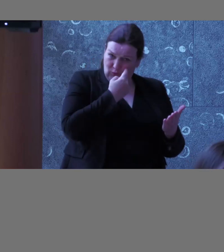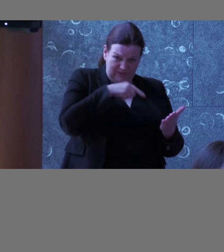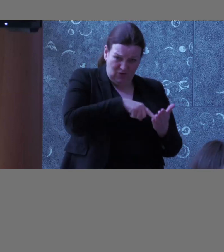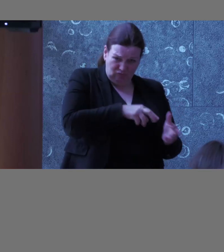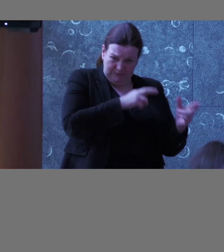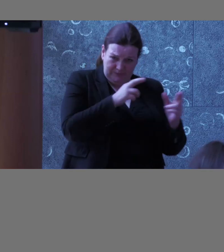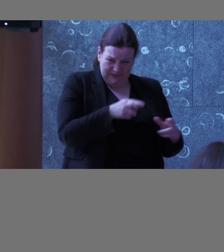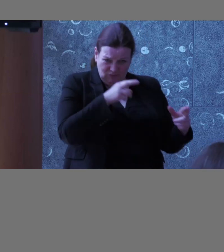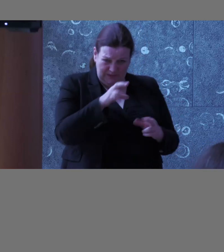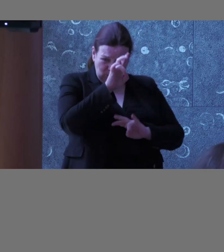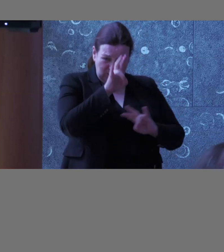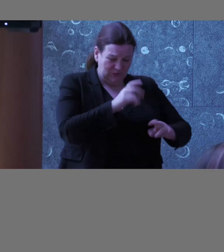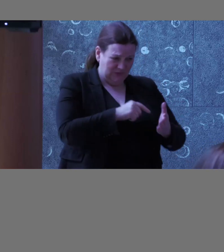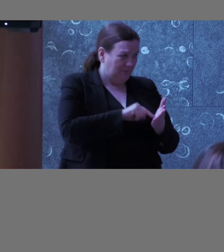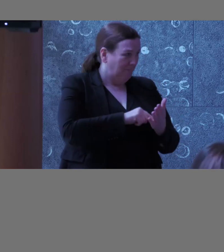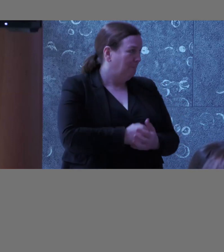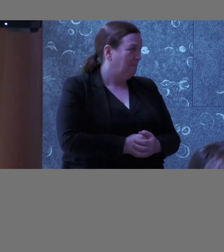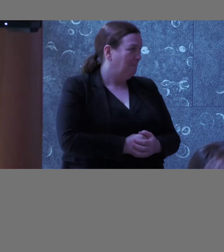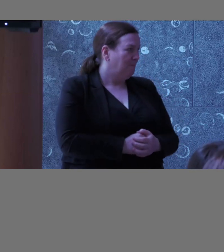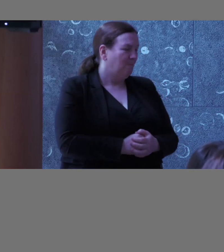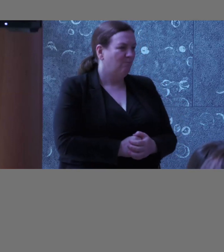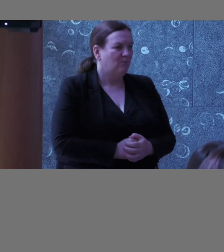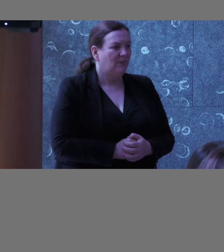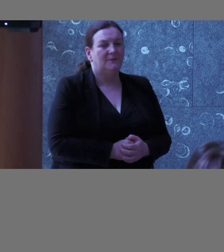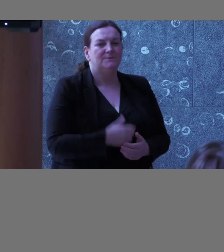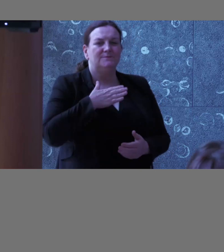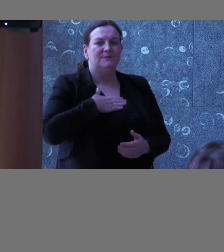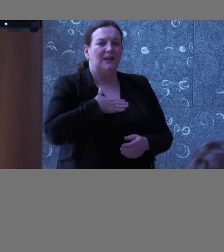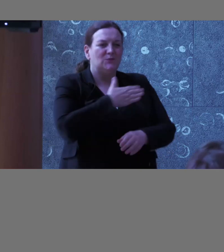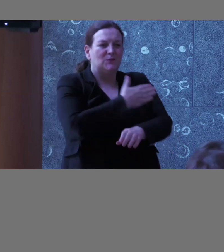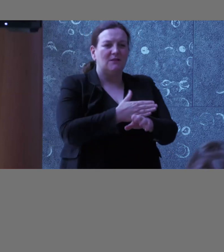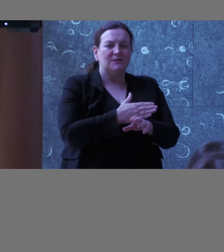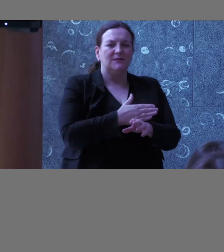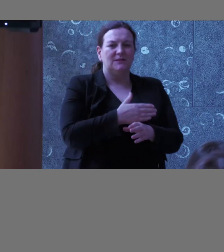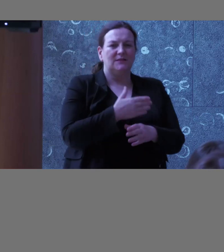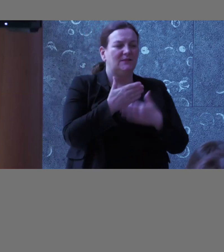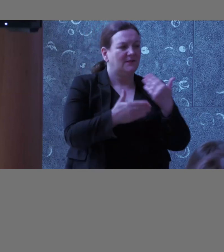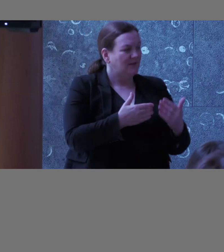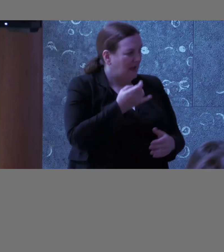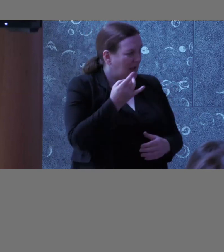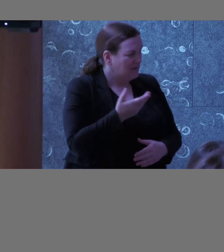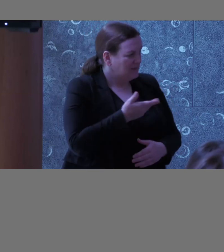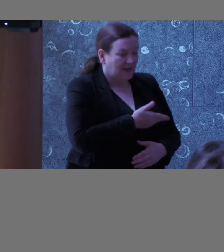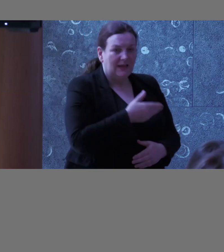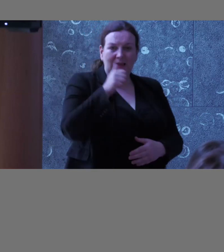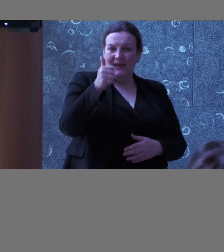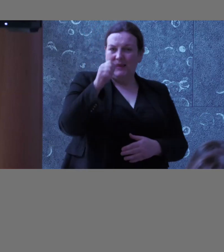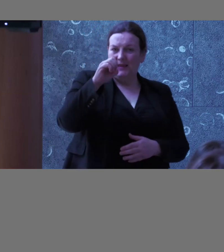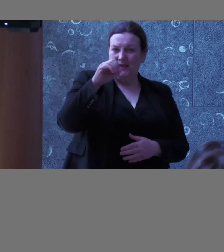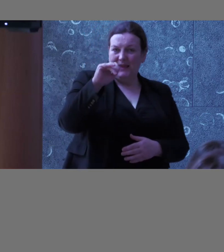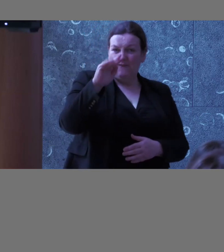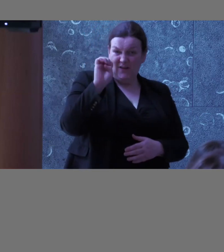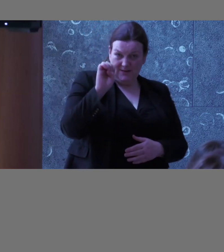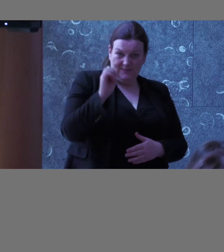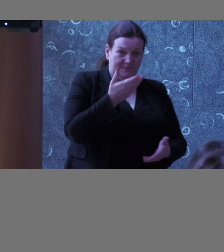But anyhow, I would like to start with setting the scene by asking Aoife if you